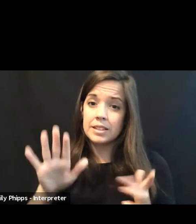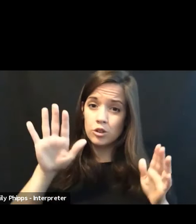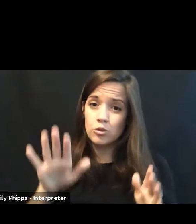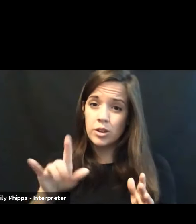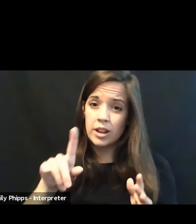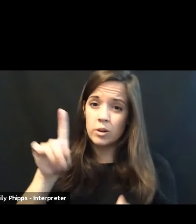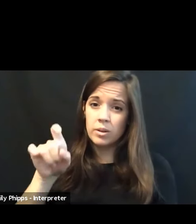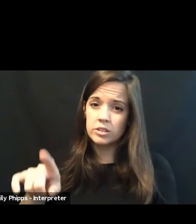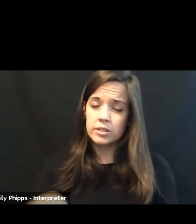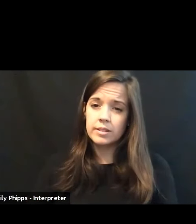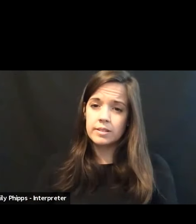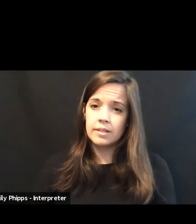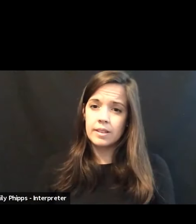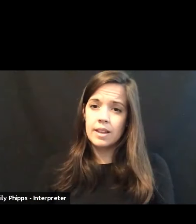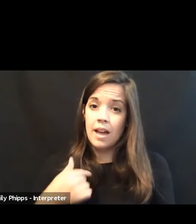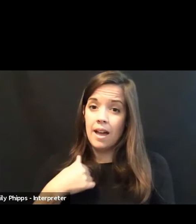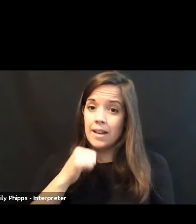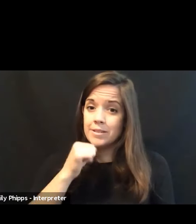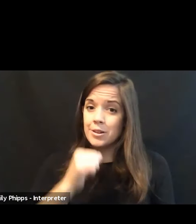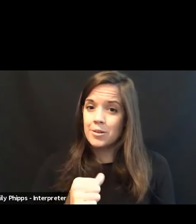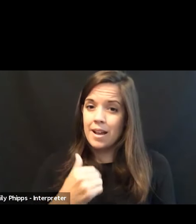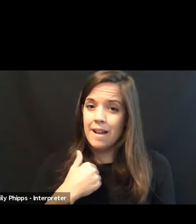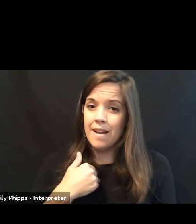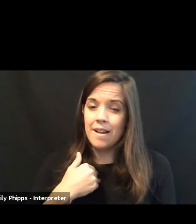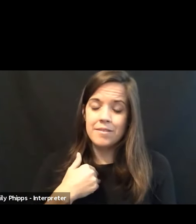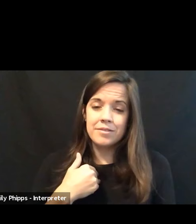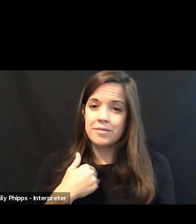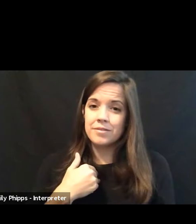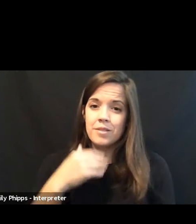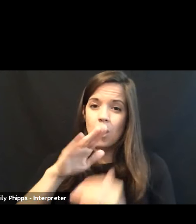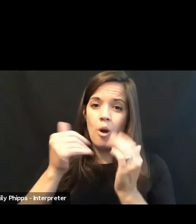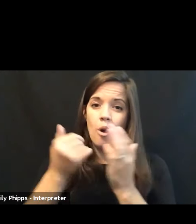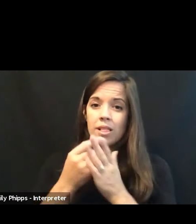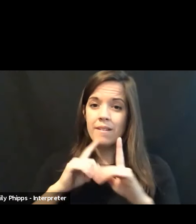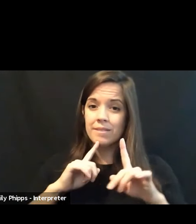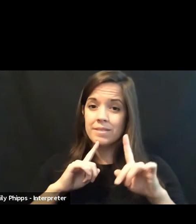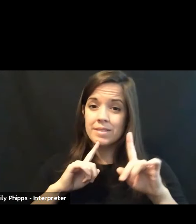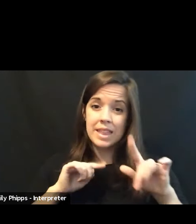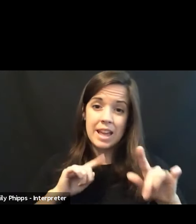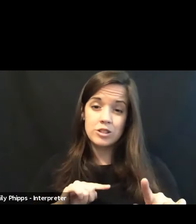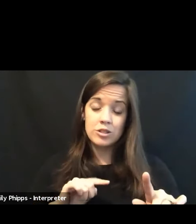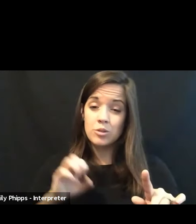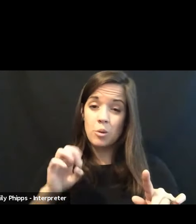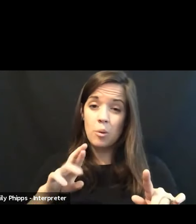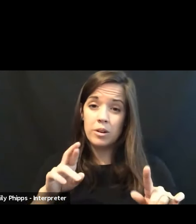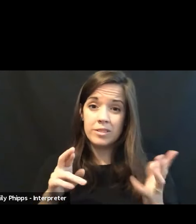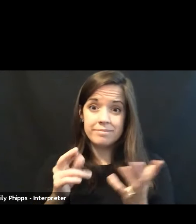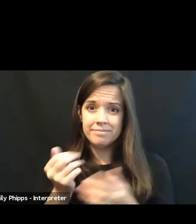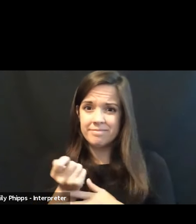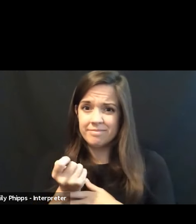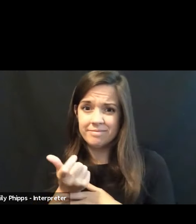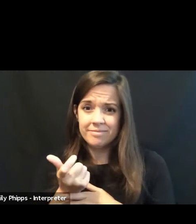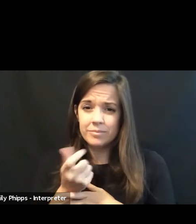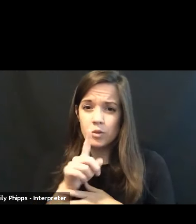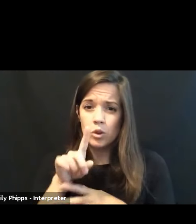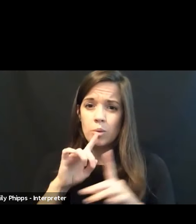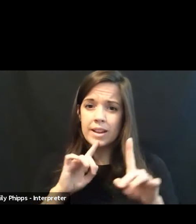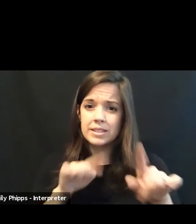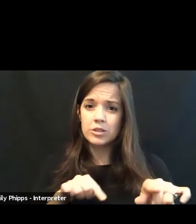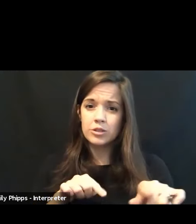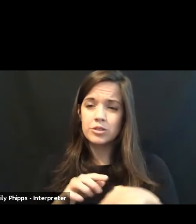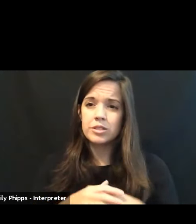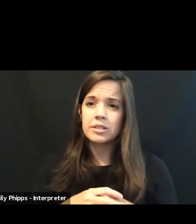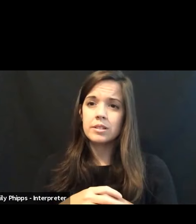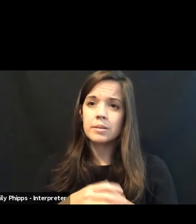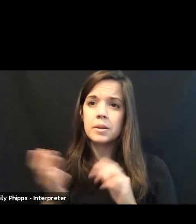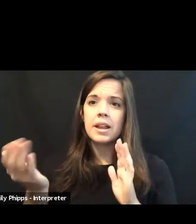one that I don't have really all of the answers to, or hardly any answers, perhaps. But again, it